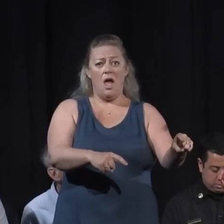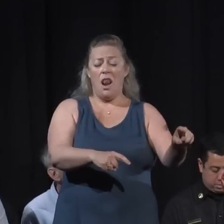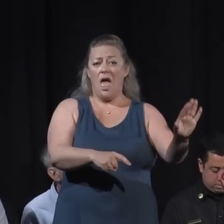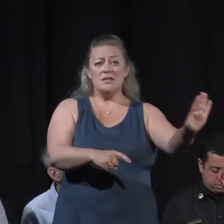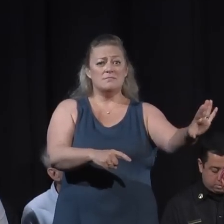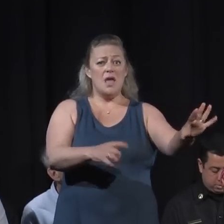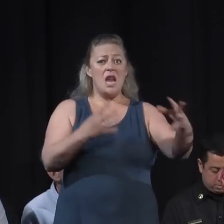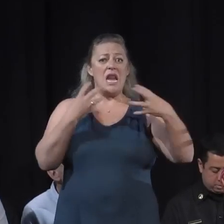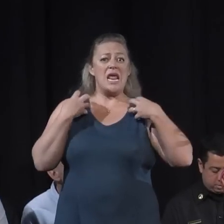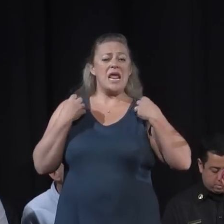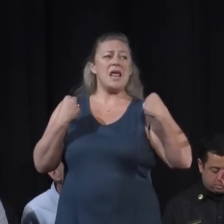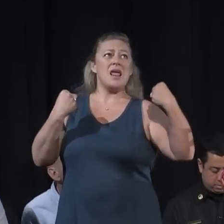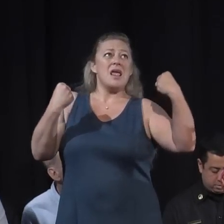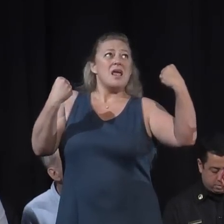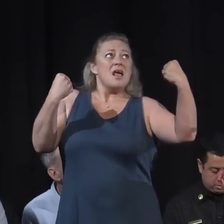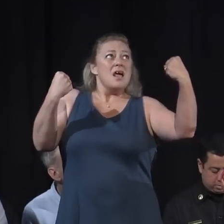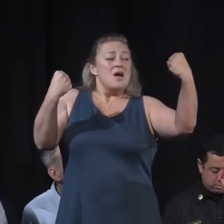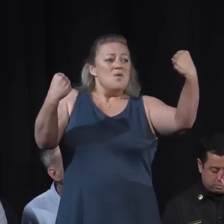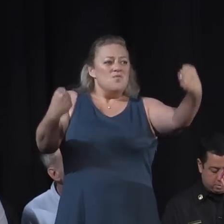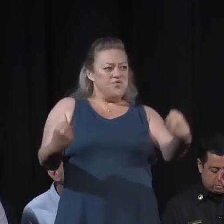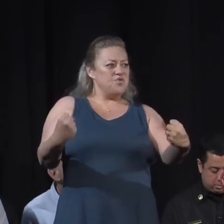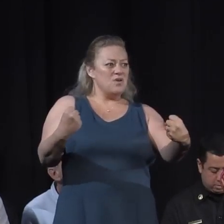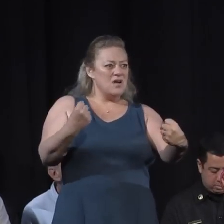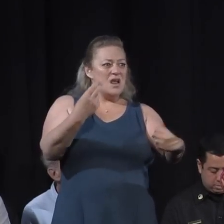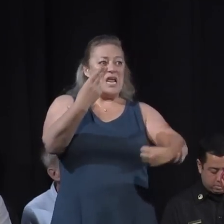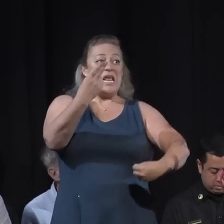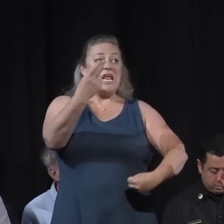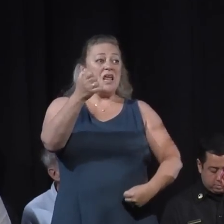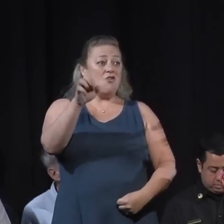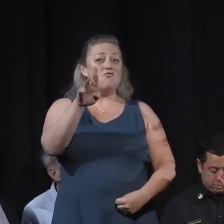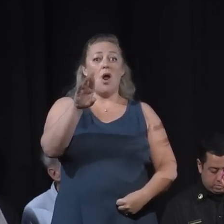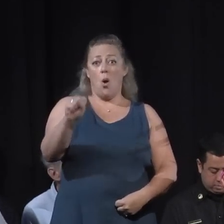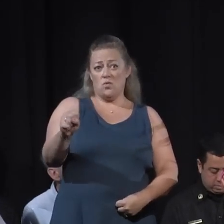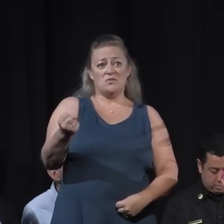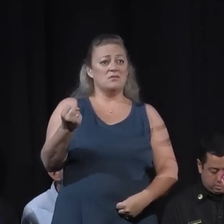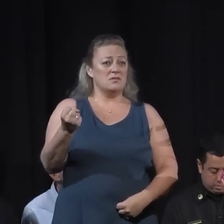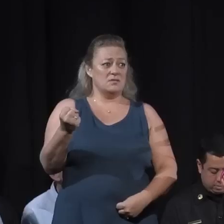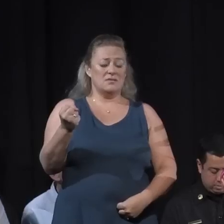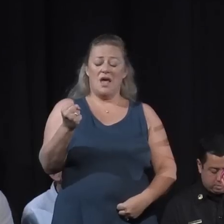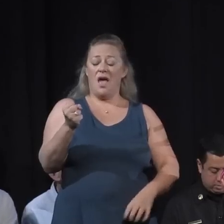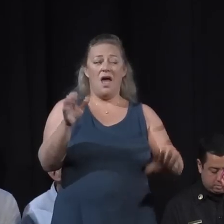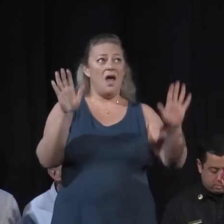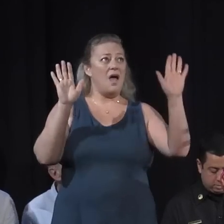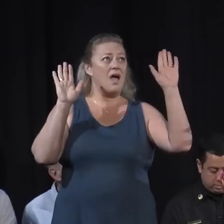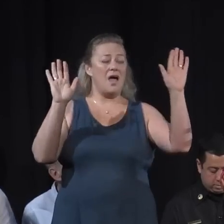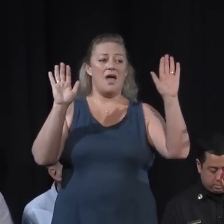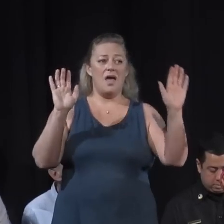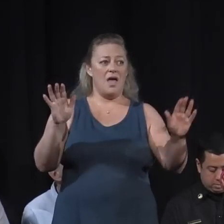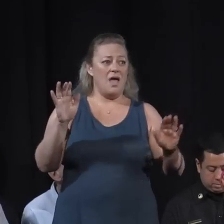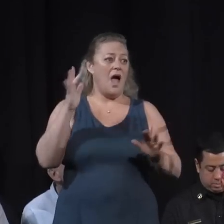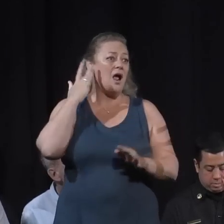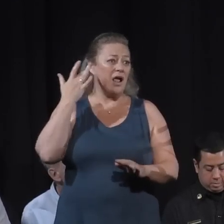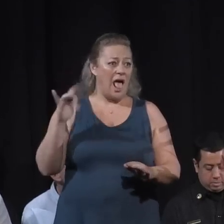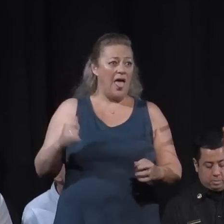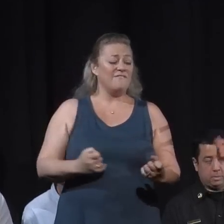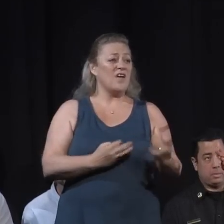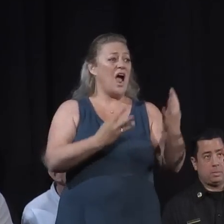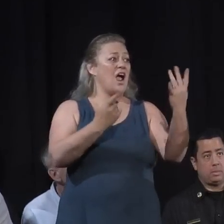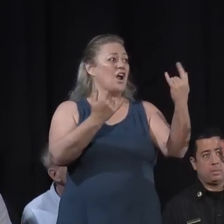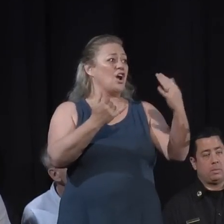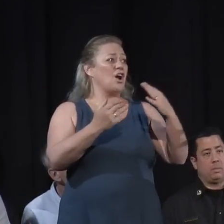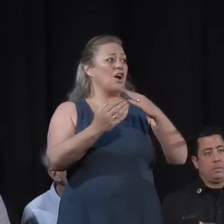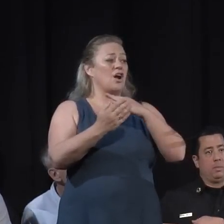heroic. They have been extraordinary. Cal OES, Cal Fire, our